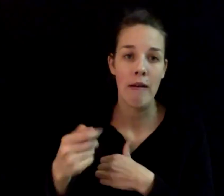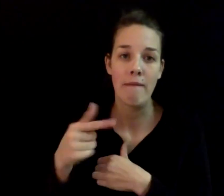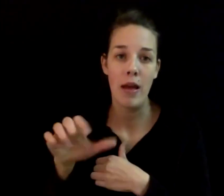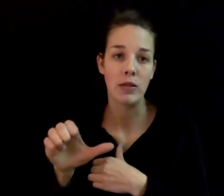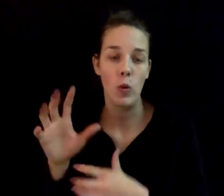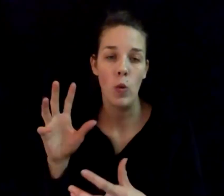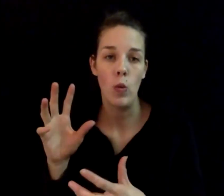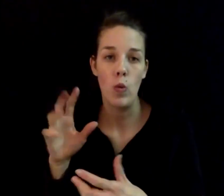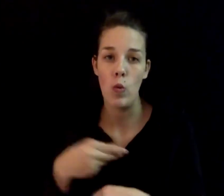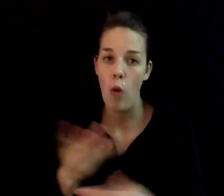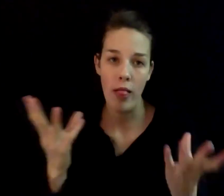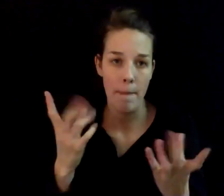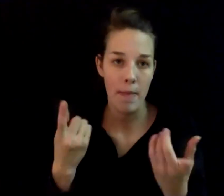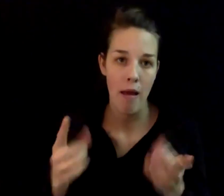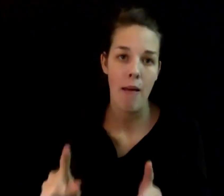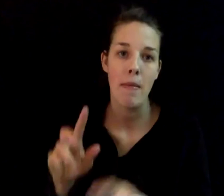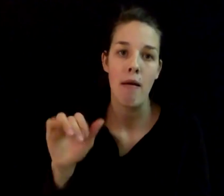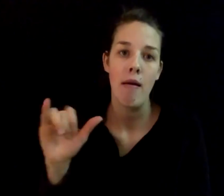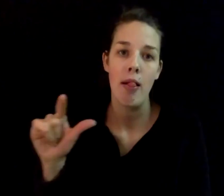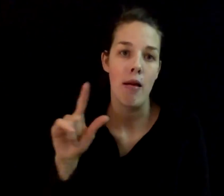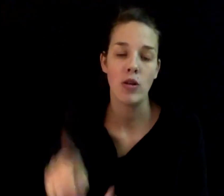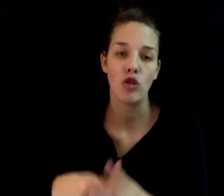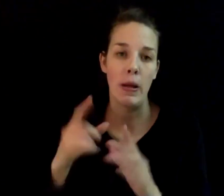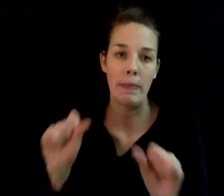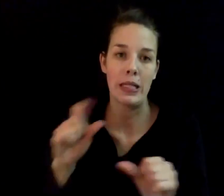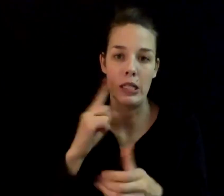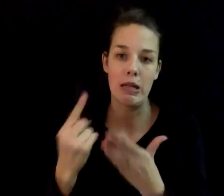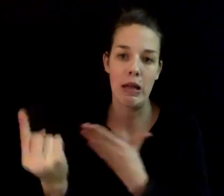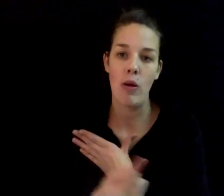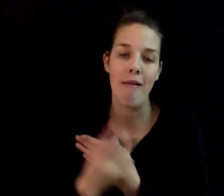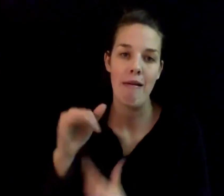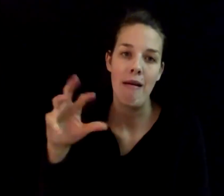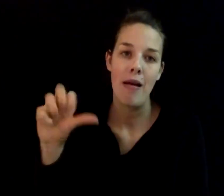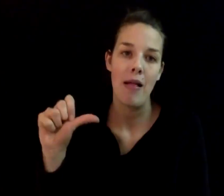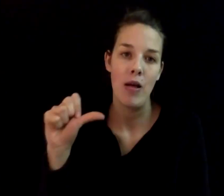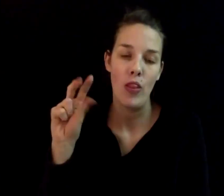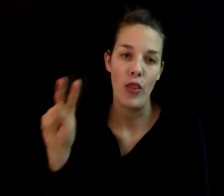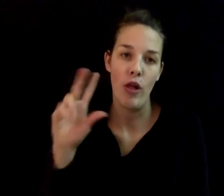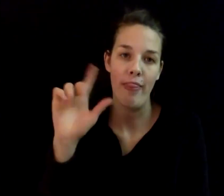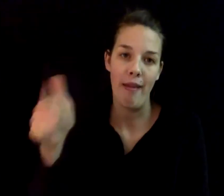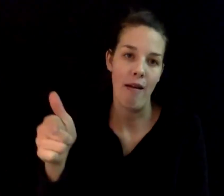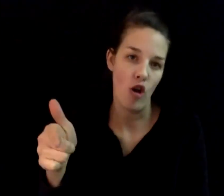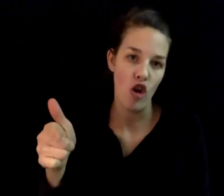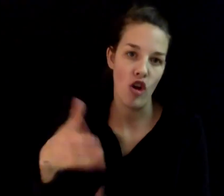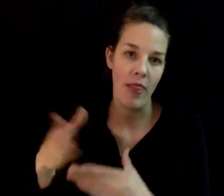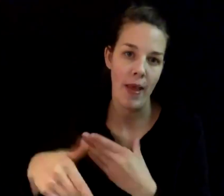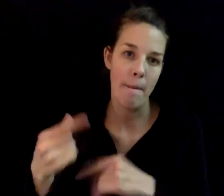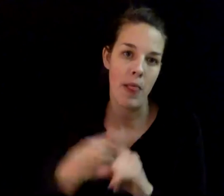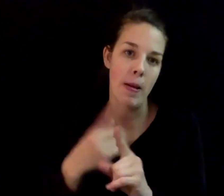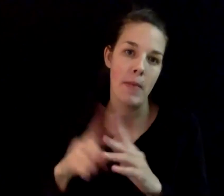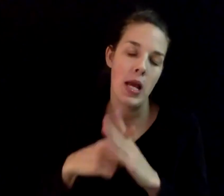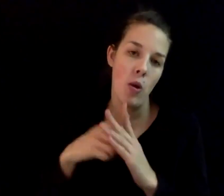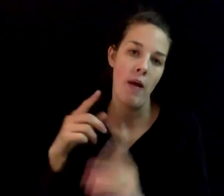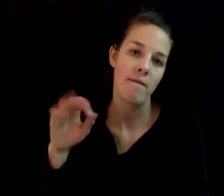be happening between Illinois starting potentially next week and then Iowa looking later in at the end of the month, the beginning of